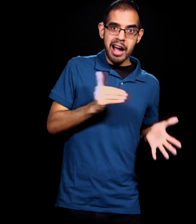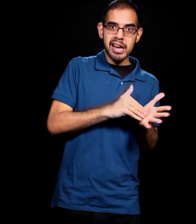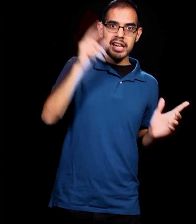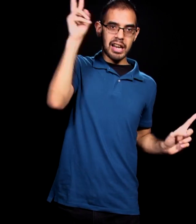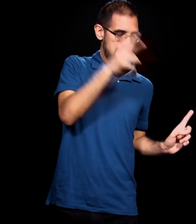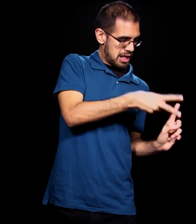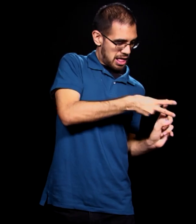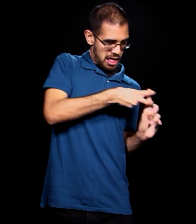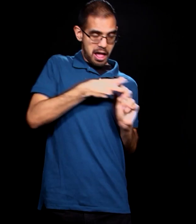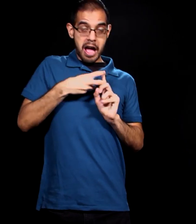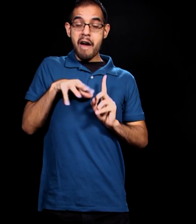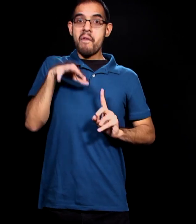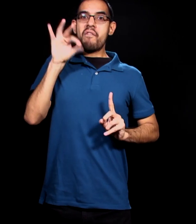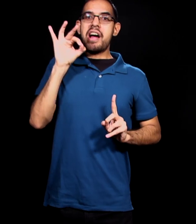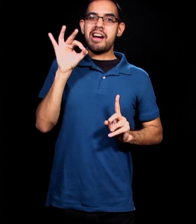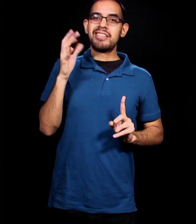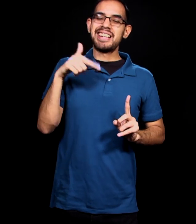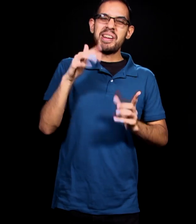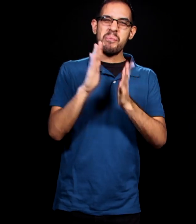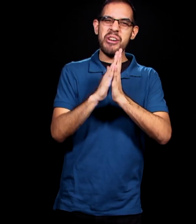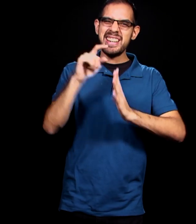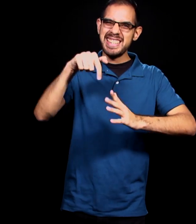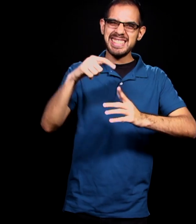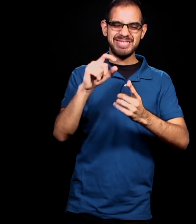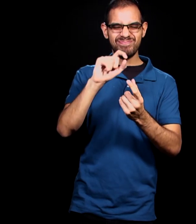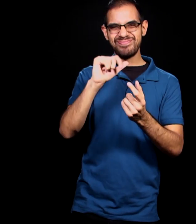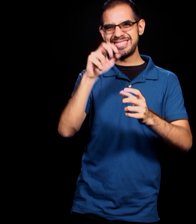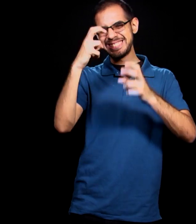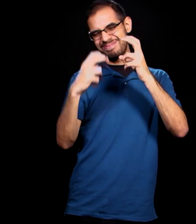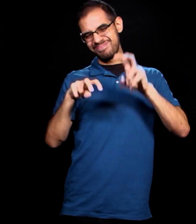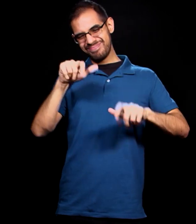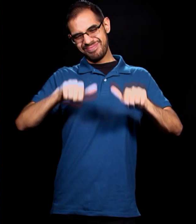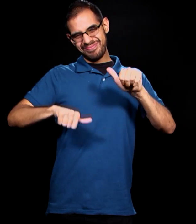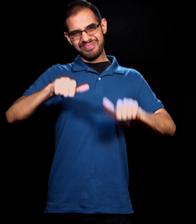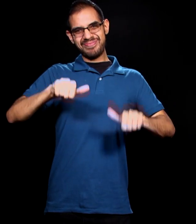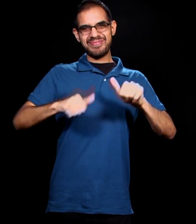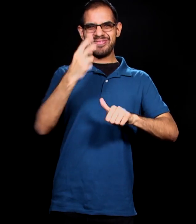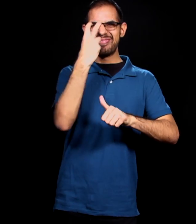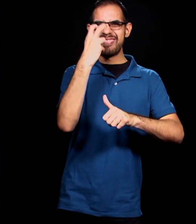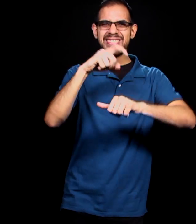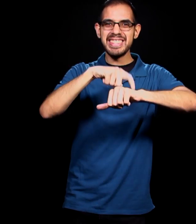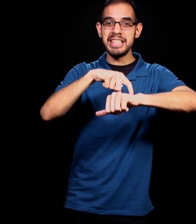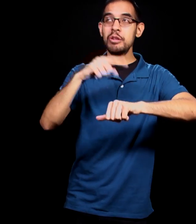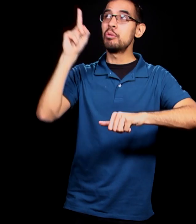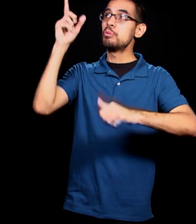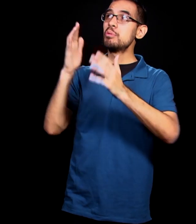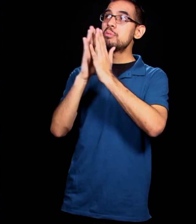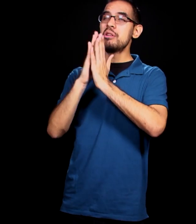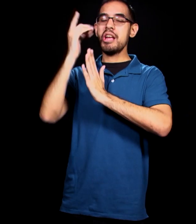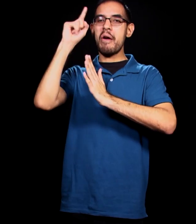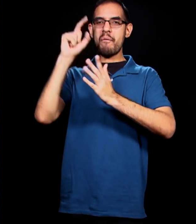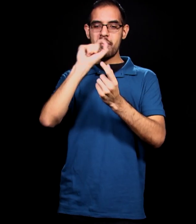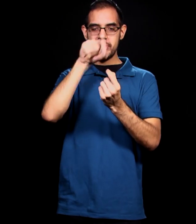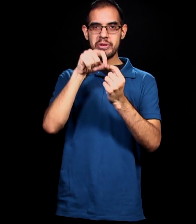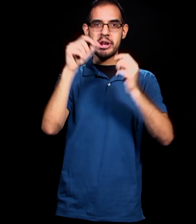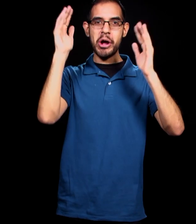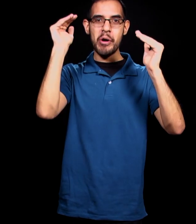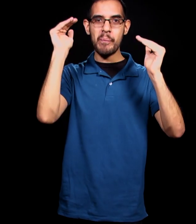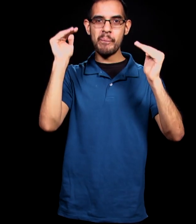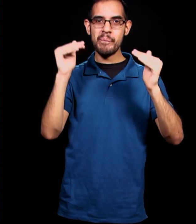pray in these uncertain times, you would remind our hearts of the certainty of hope and the certainty of peace and the certainty